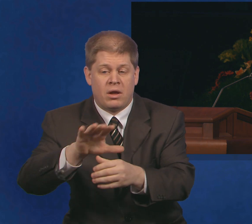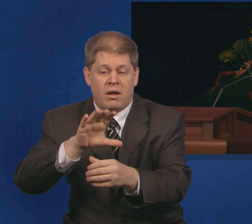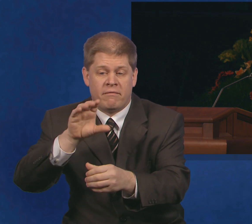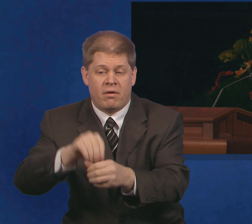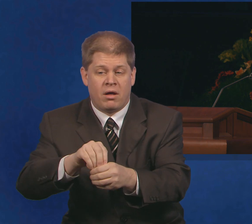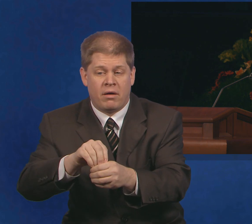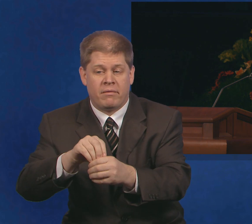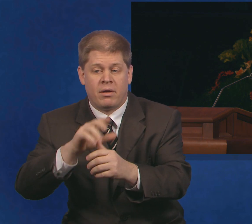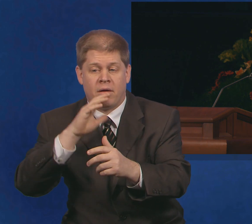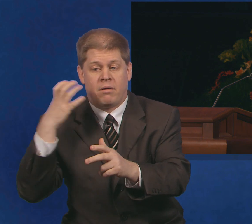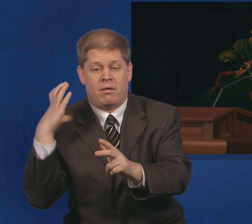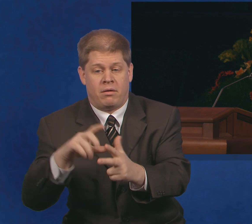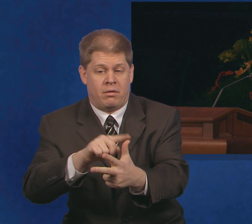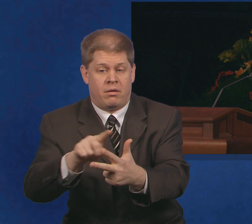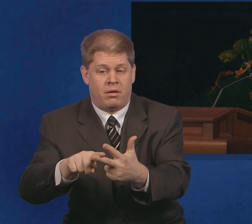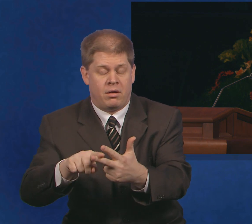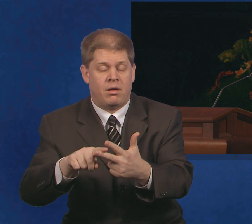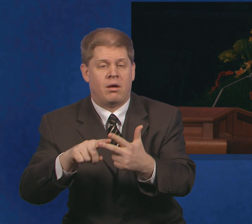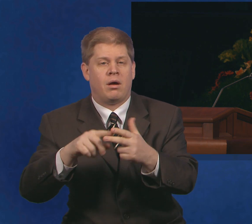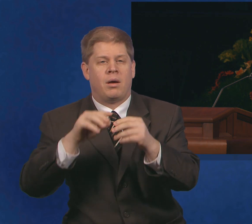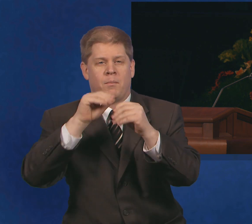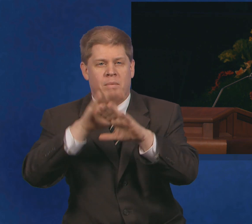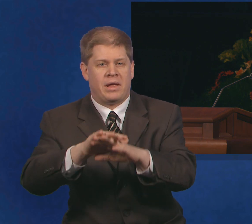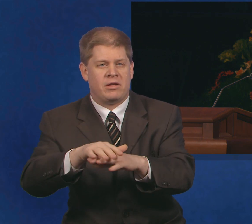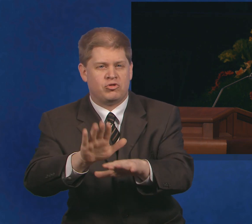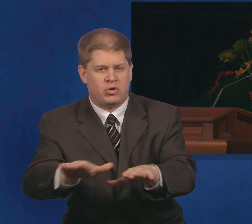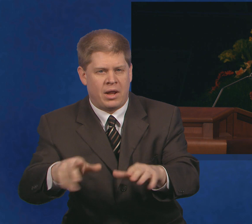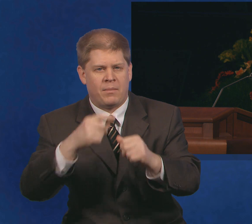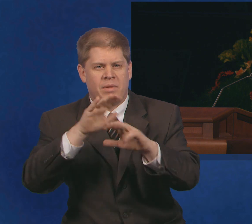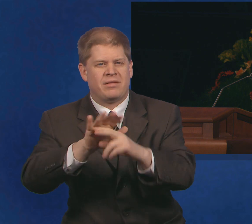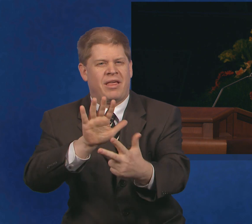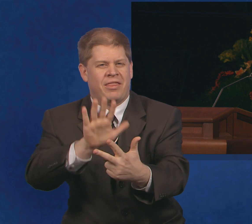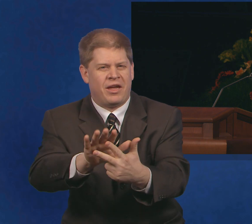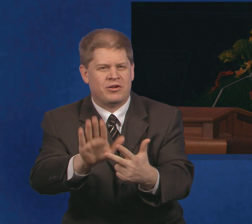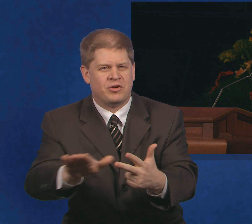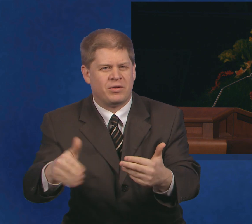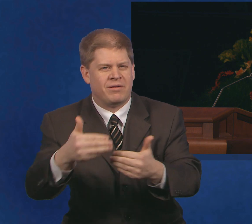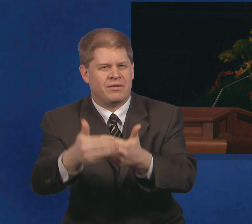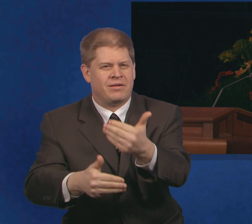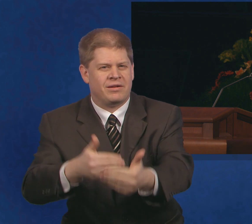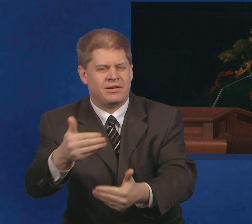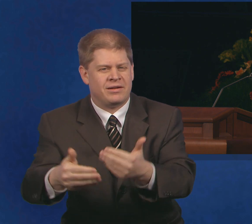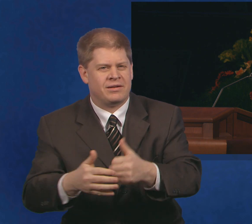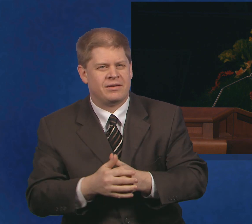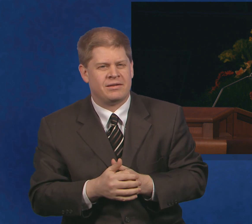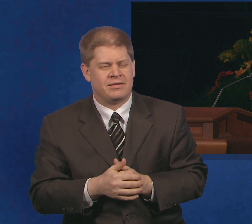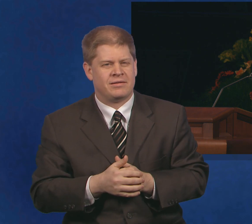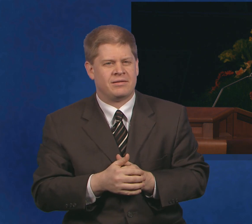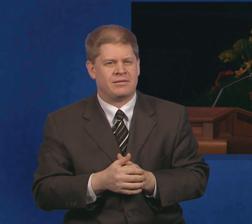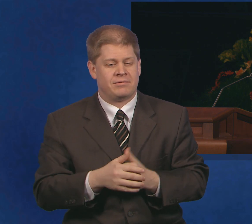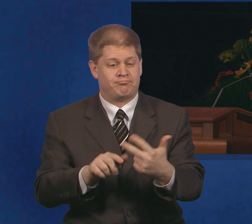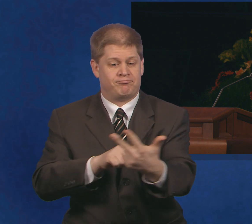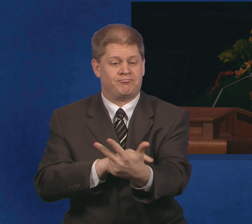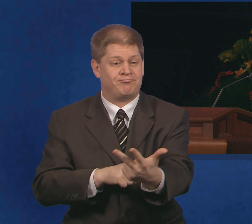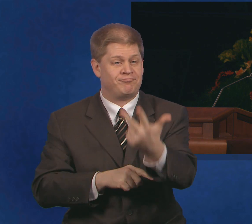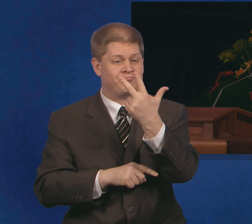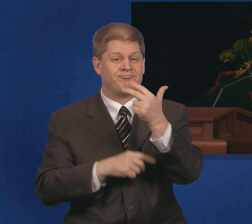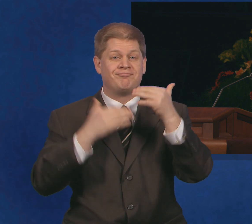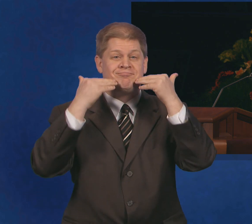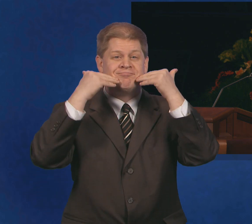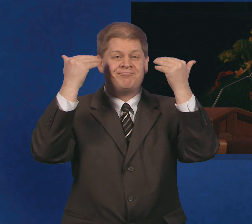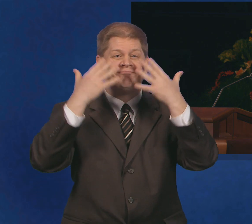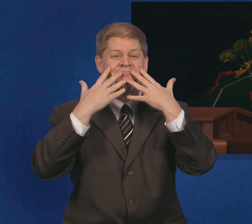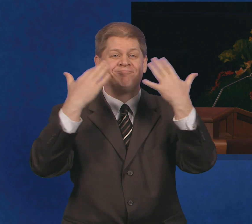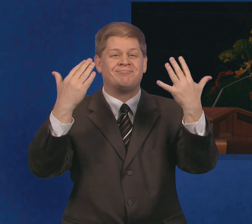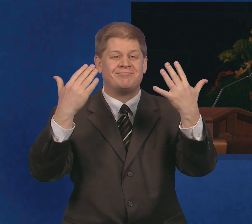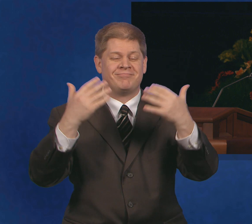giving, they extended blessings to their grandchildren. The smiles of the children as they left